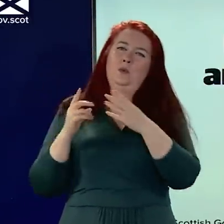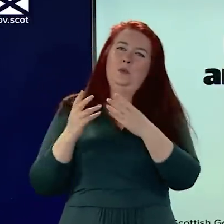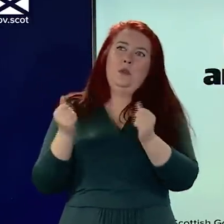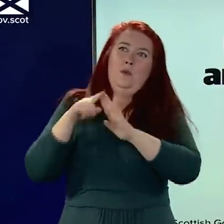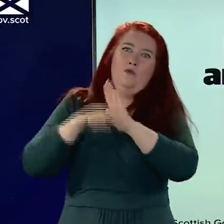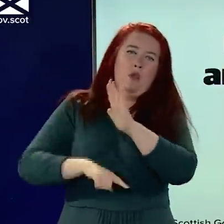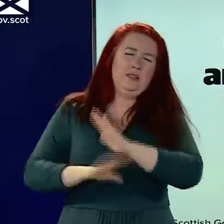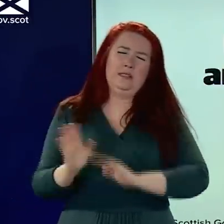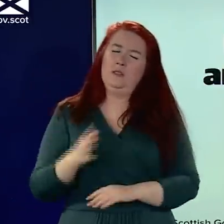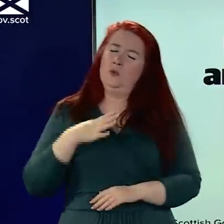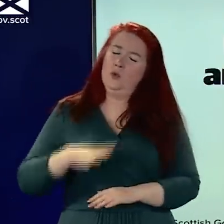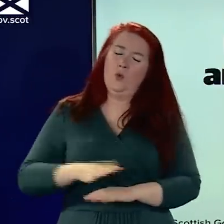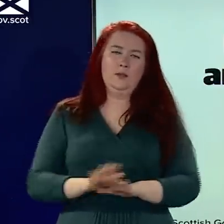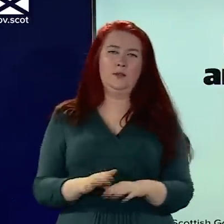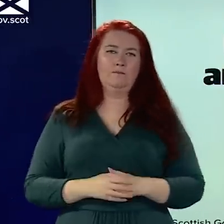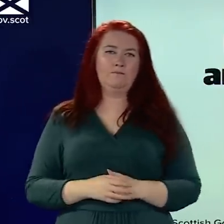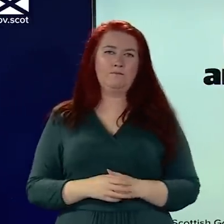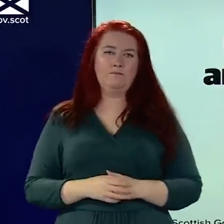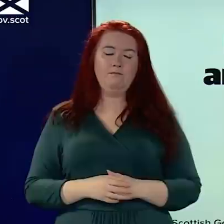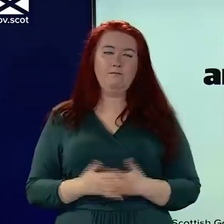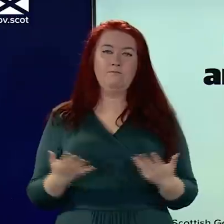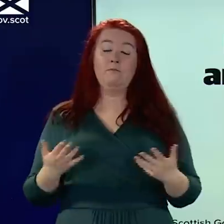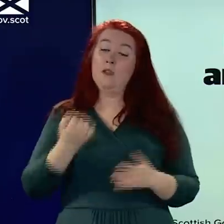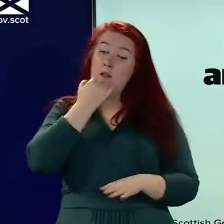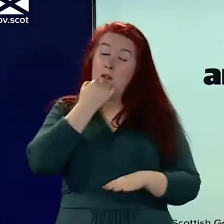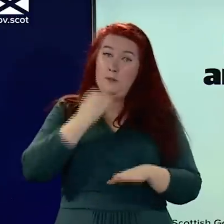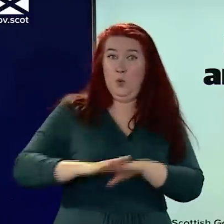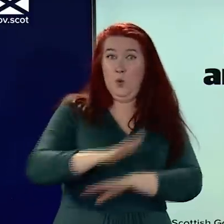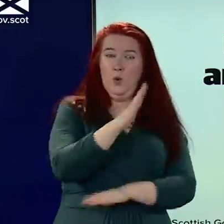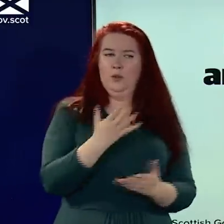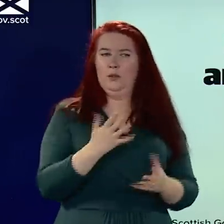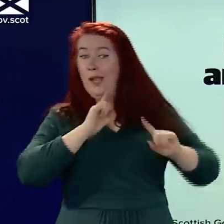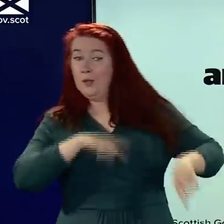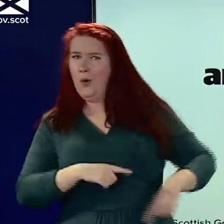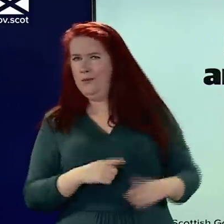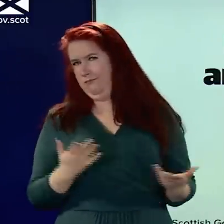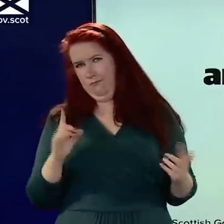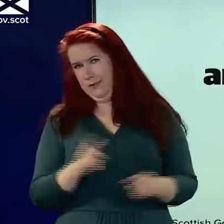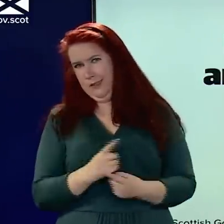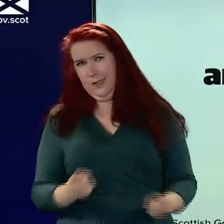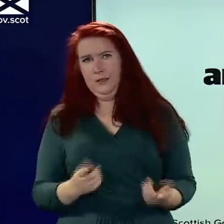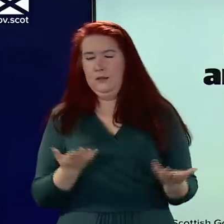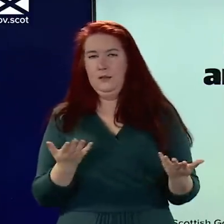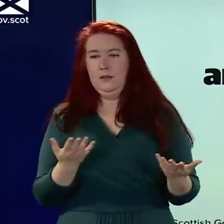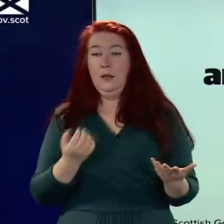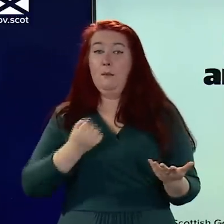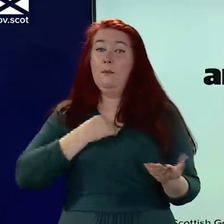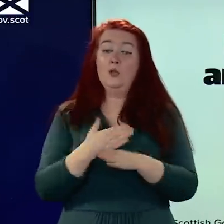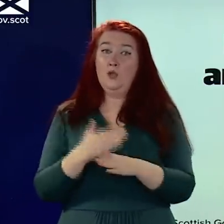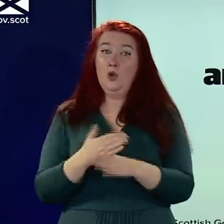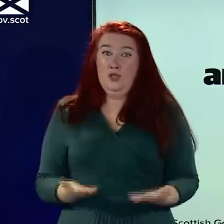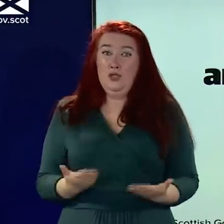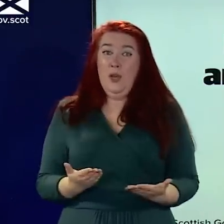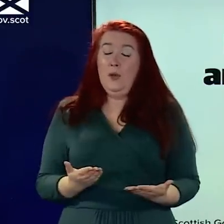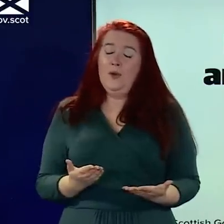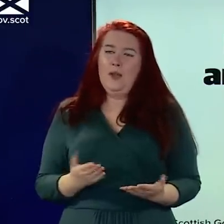restrictions. Of course, we can't ignore the current surging cases either. My job in times like these is not to